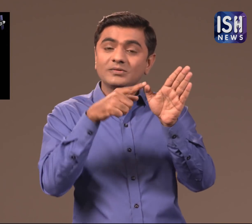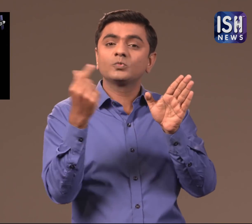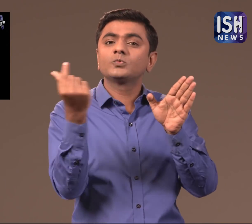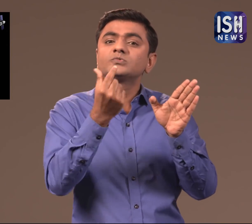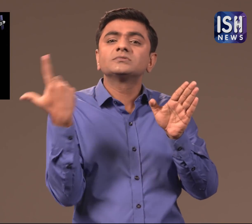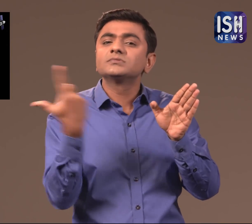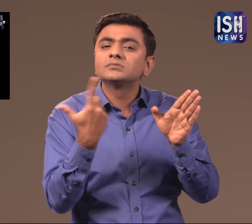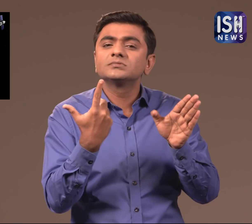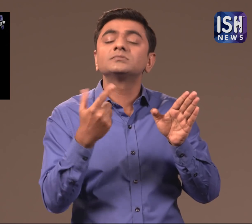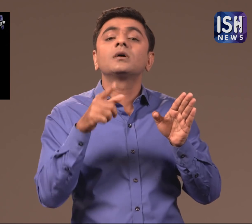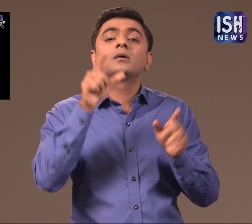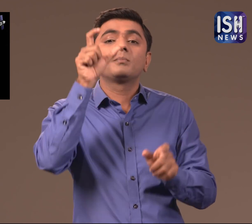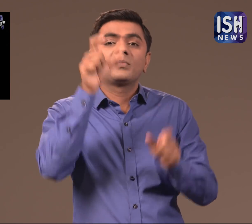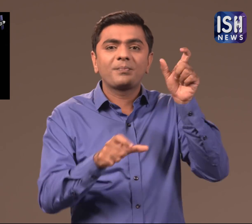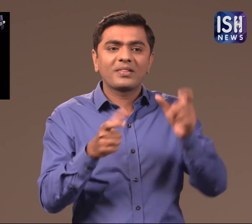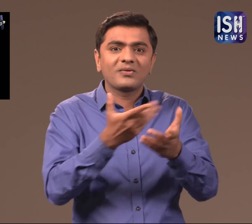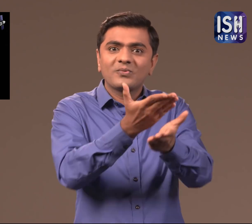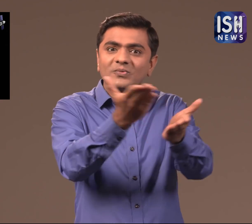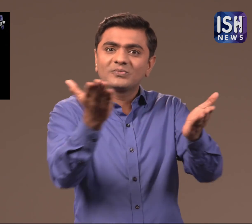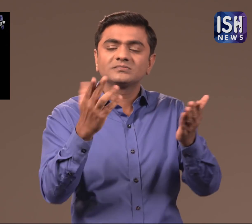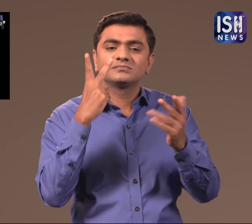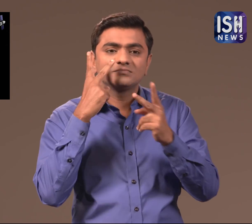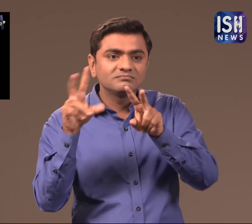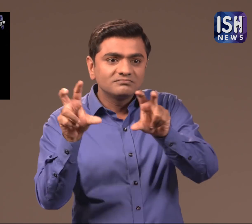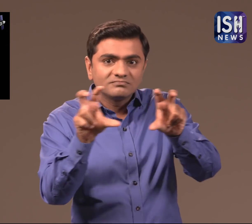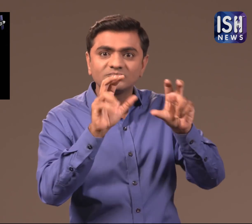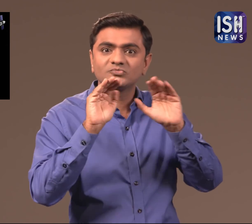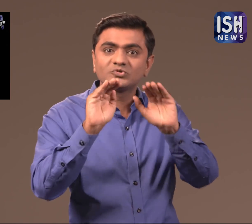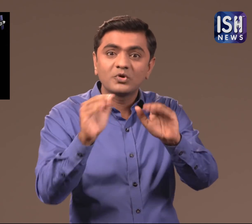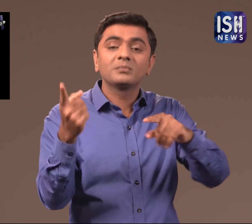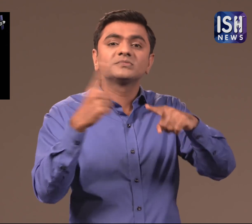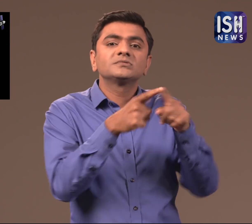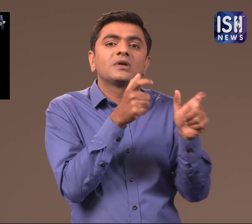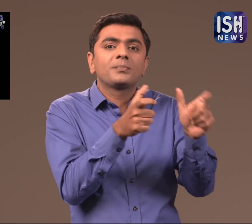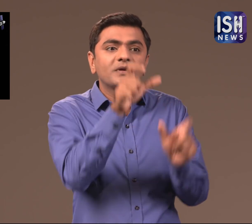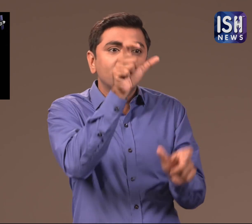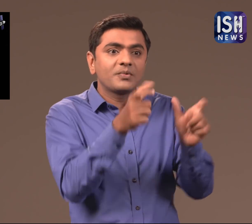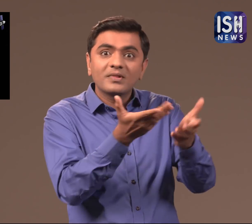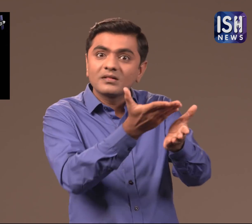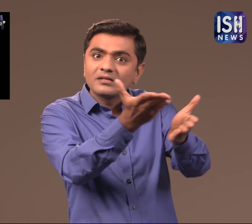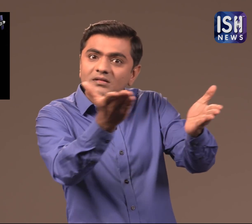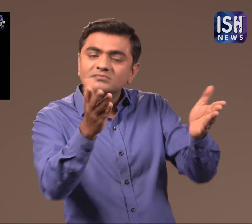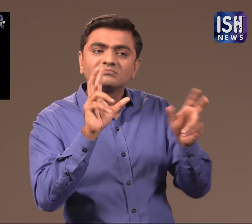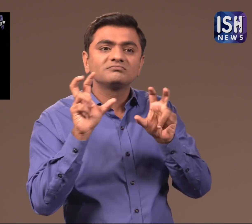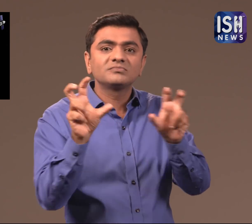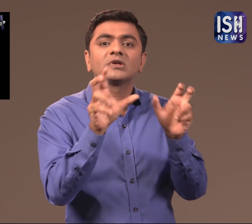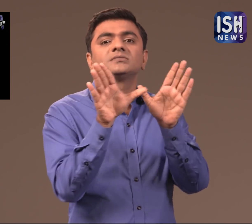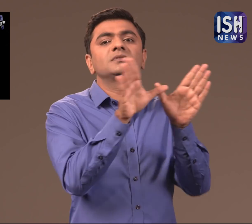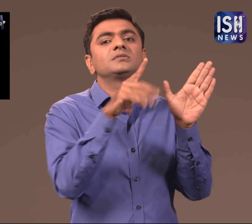This satellite is to help enhance the country's surveillance abilities in the civilian and military sectors.